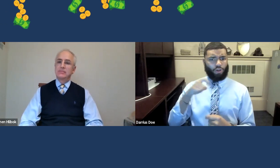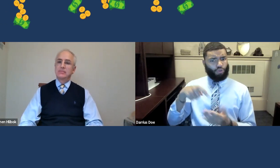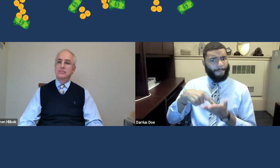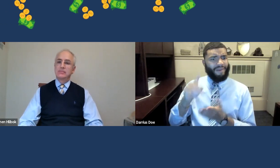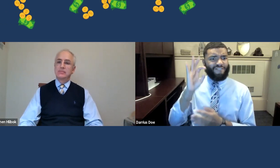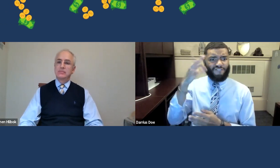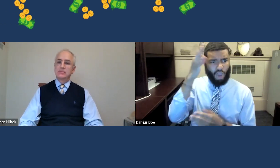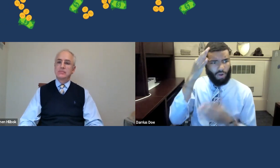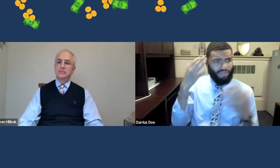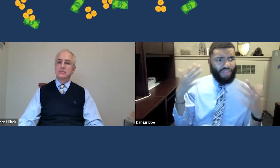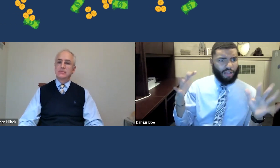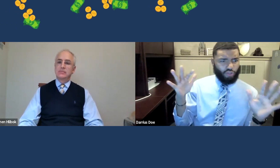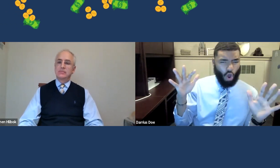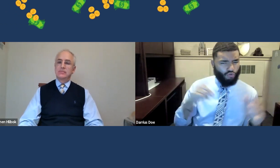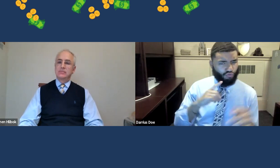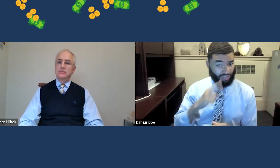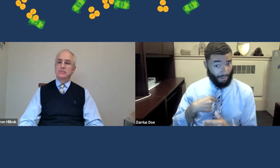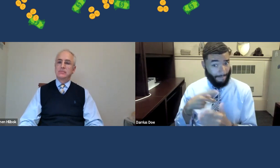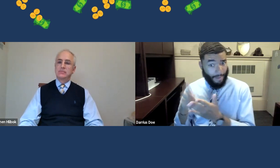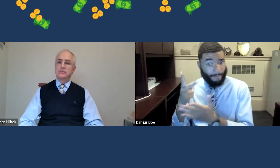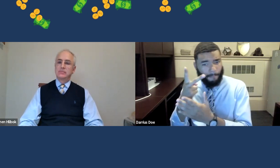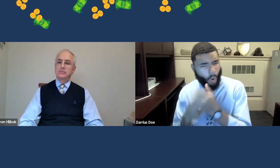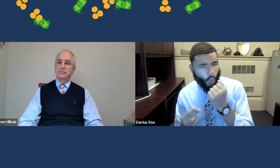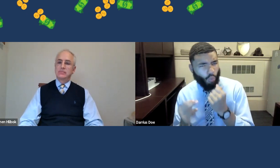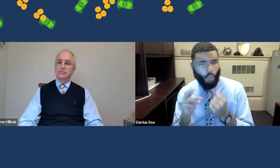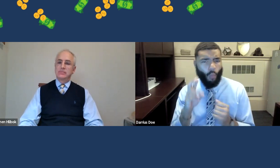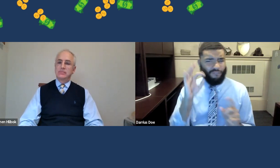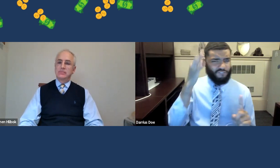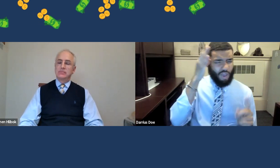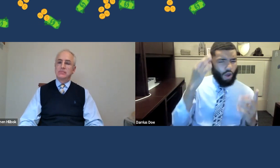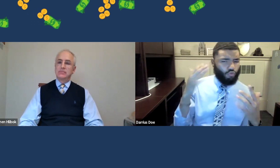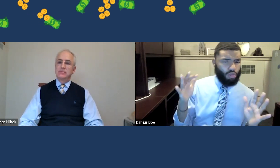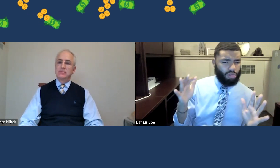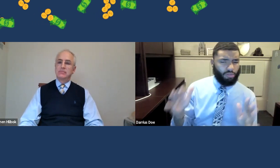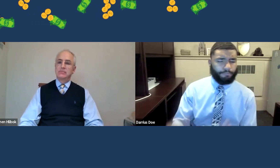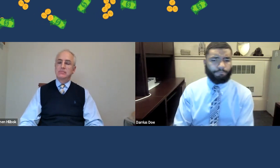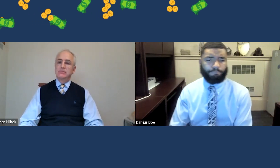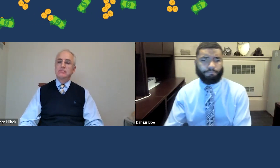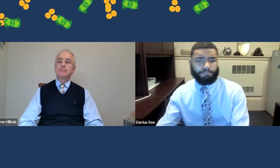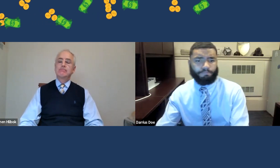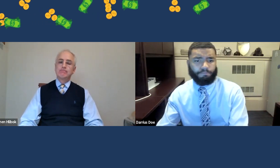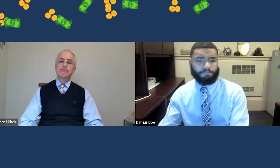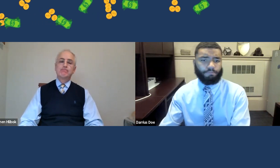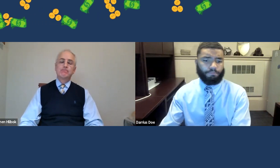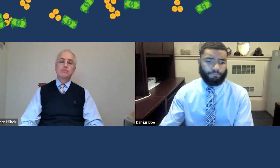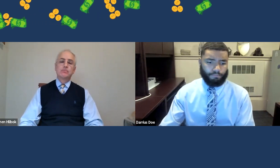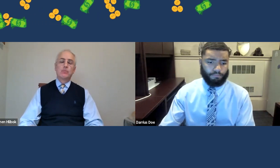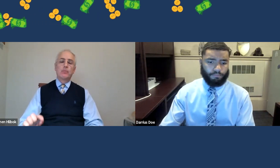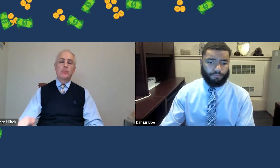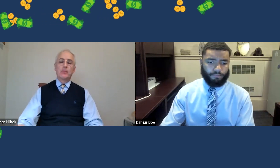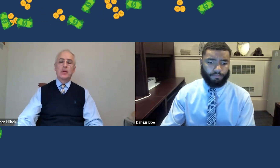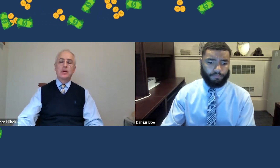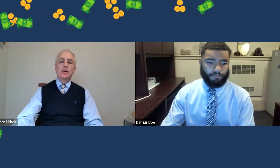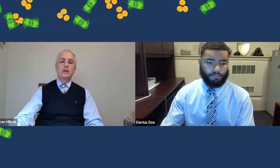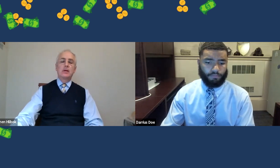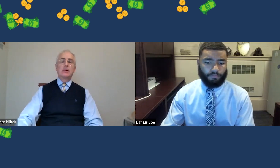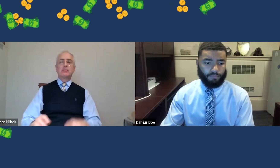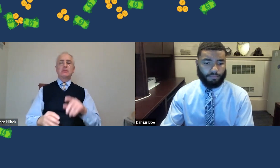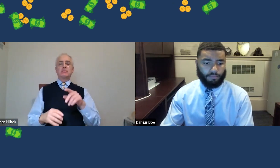And people told me that I should only be paying federal taxes. However, I'm paying both. So can you clarify what's actually necessary